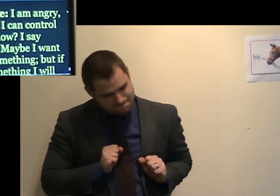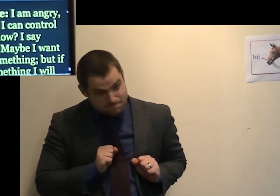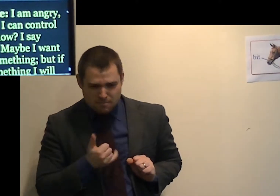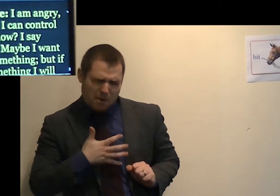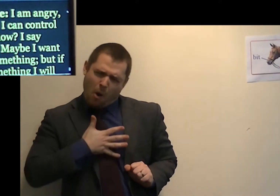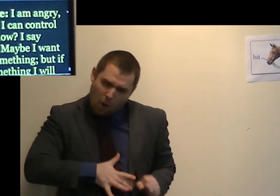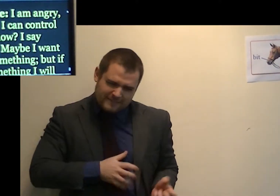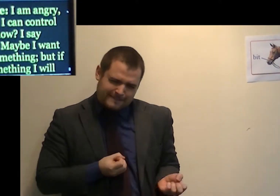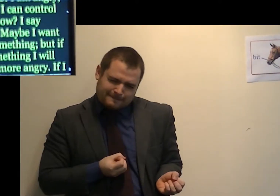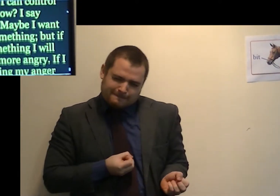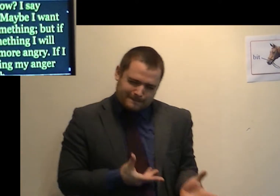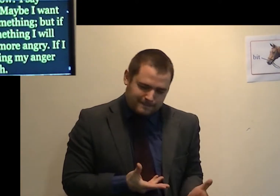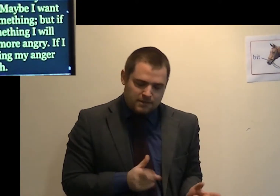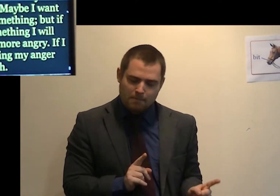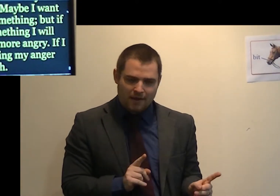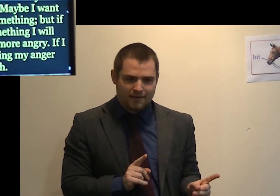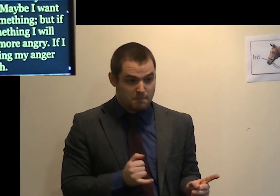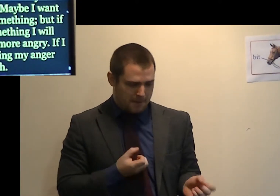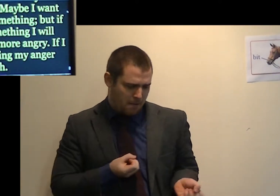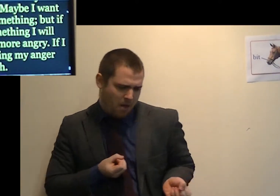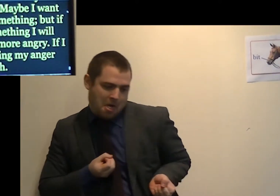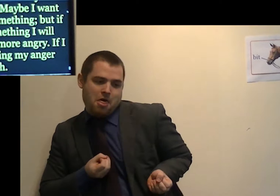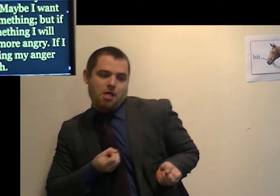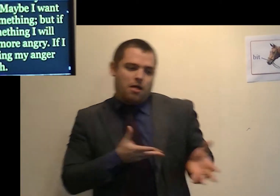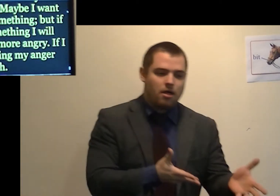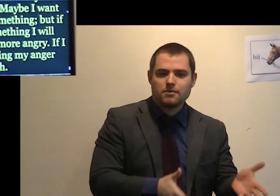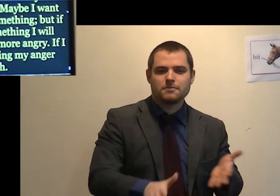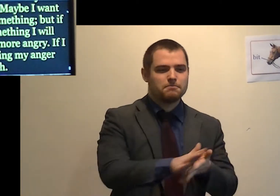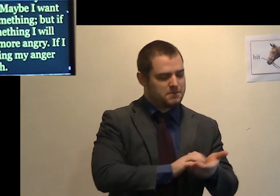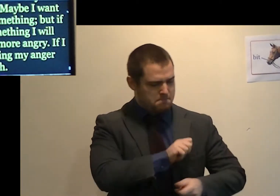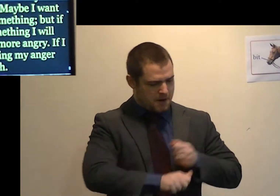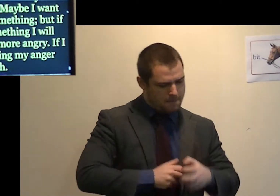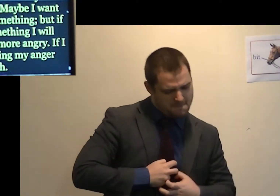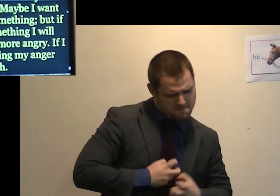but if I say something, I will become more angry.